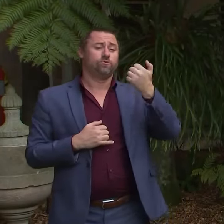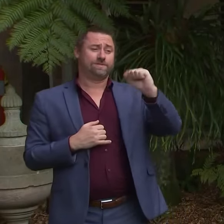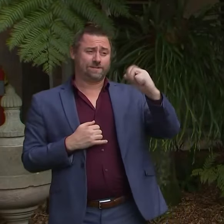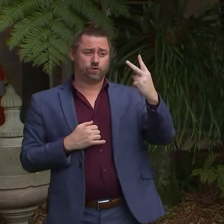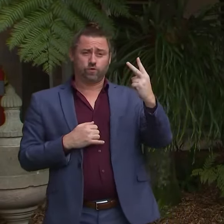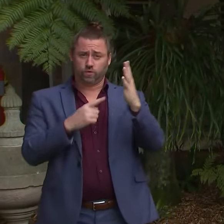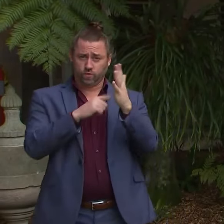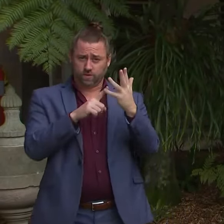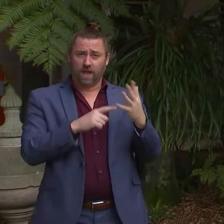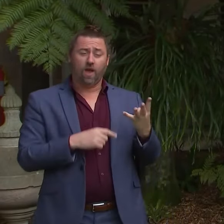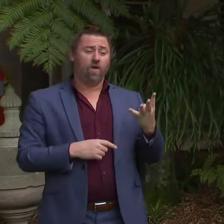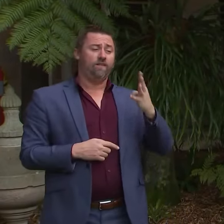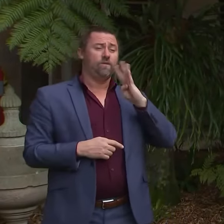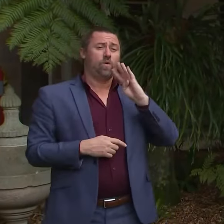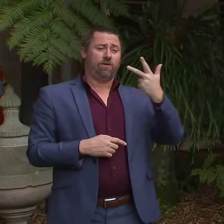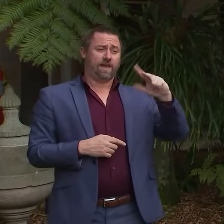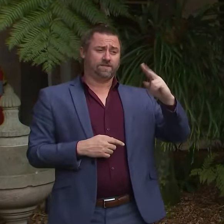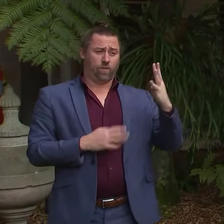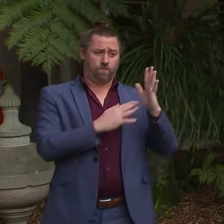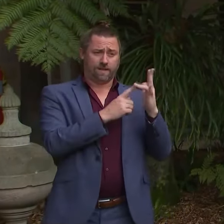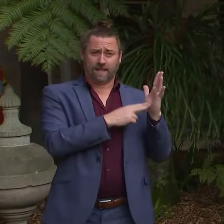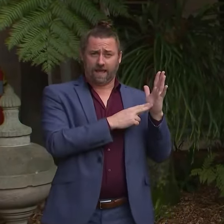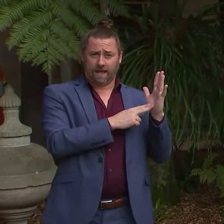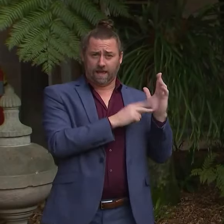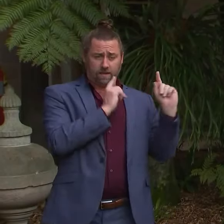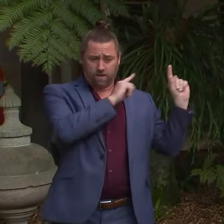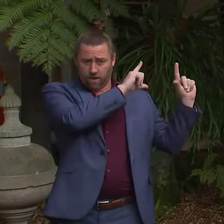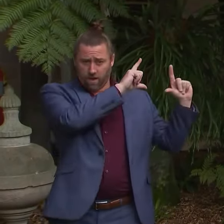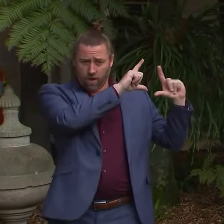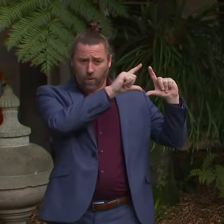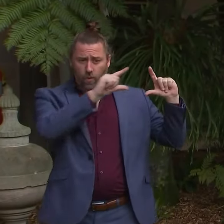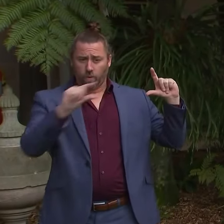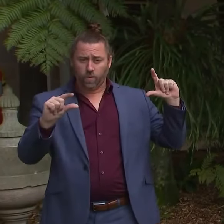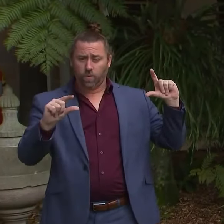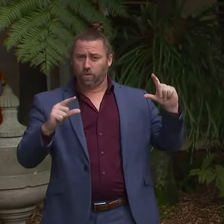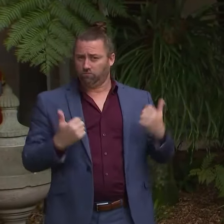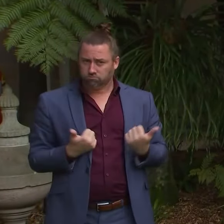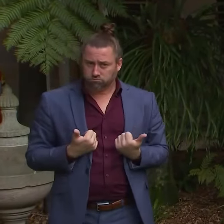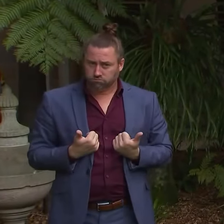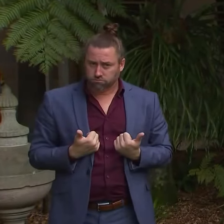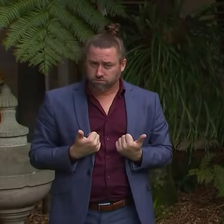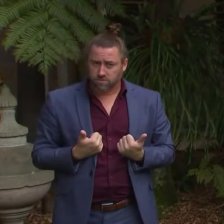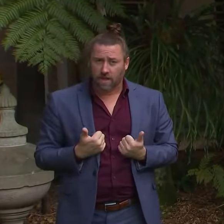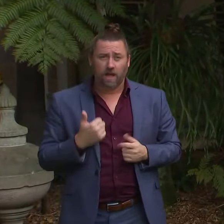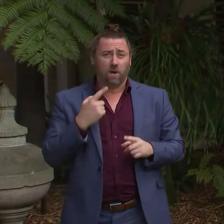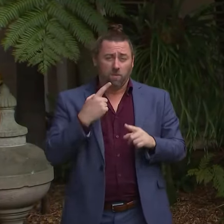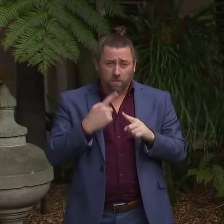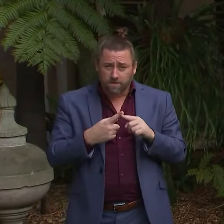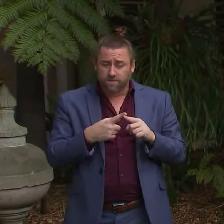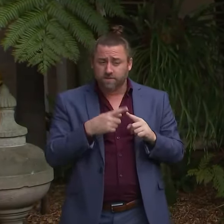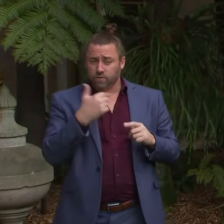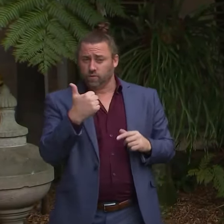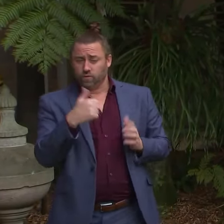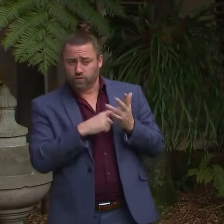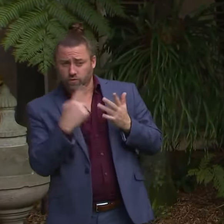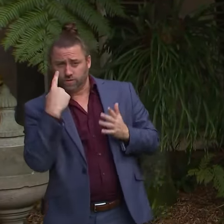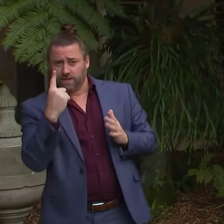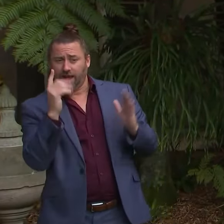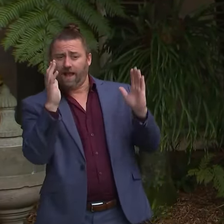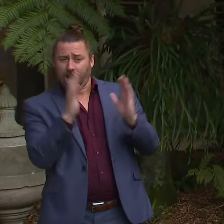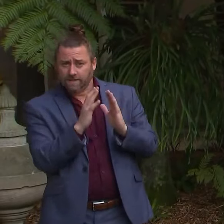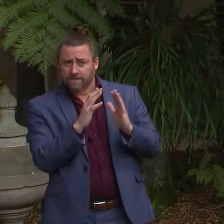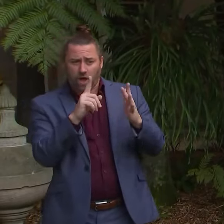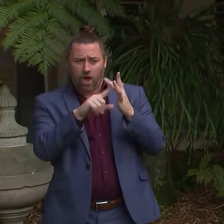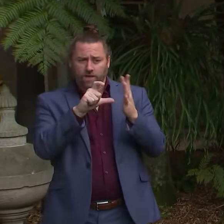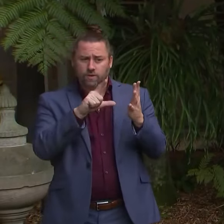on Tuesday and 484 on Monday. Uh, there's also been a slight, uh, decrease in patients, uh, in